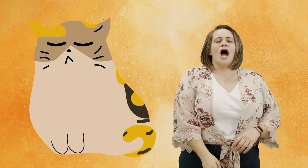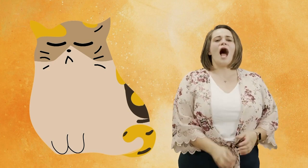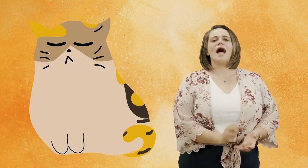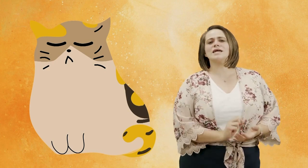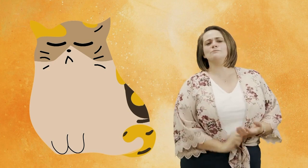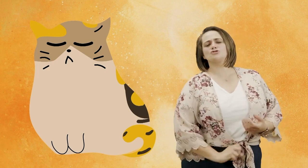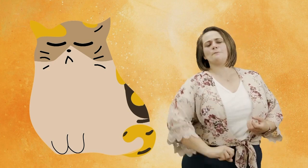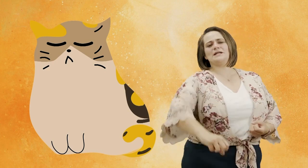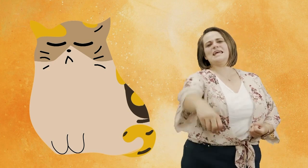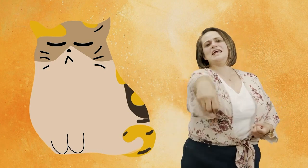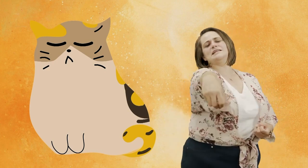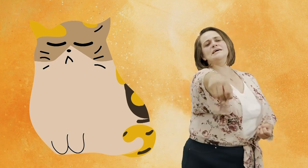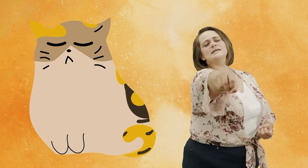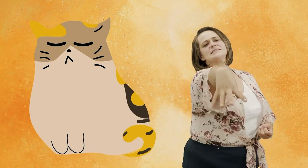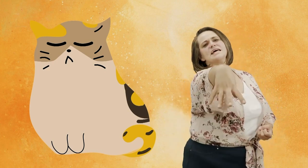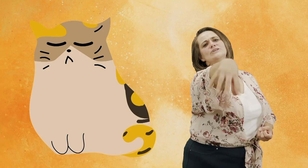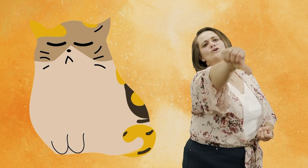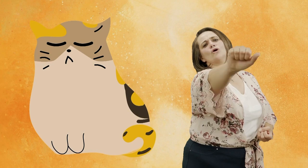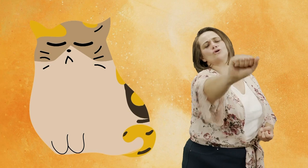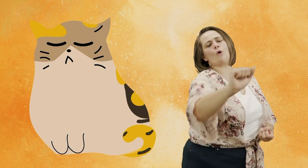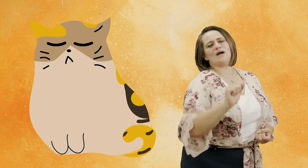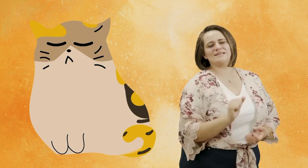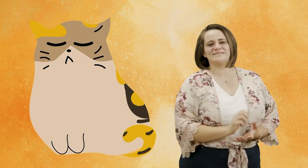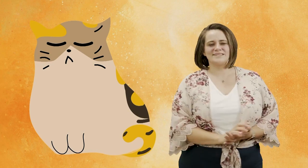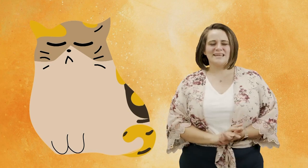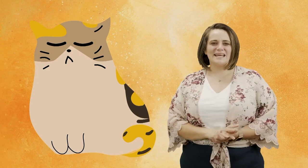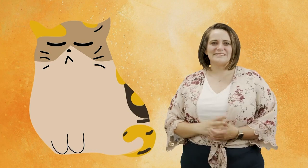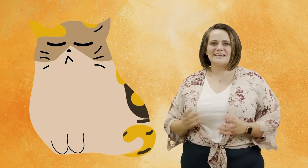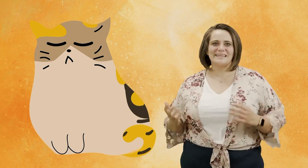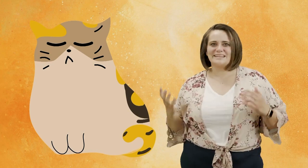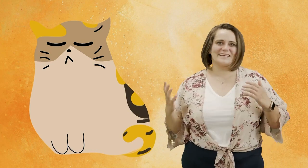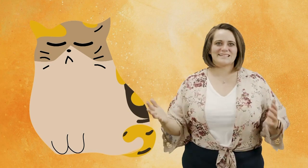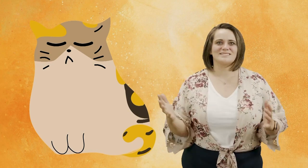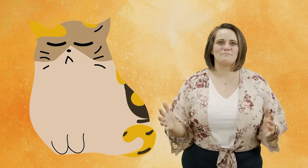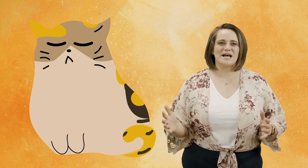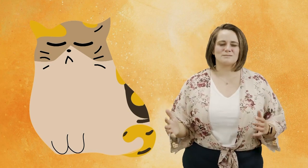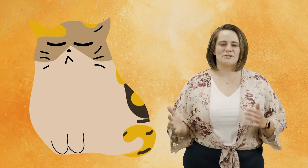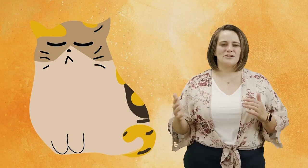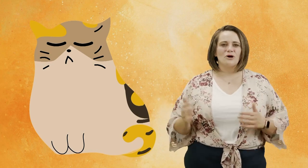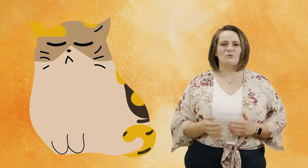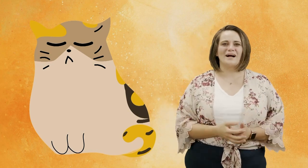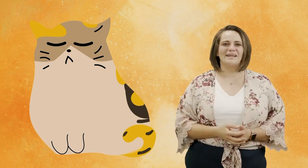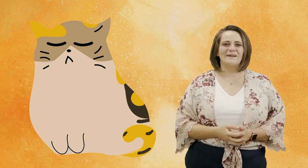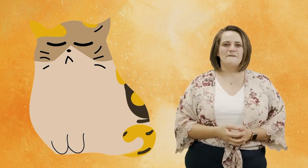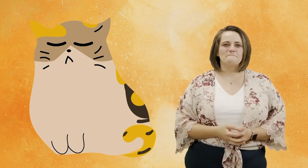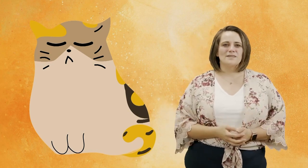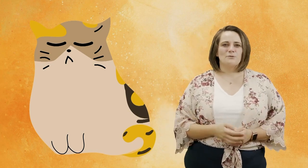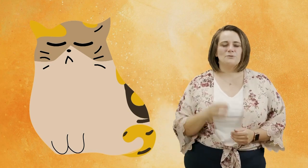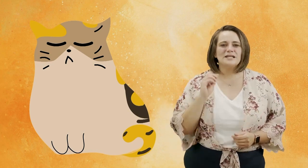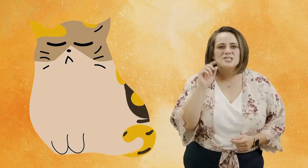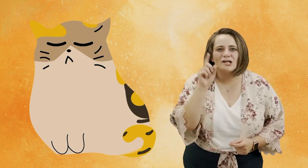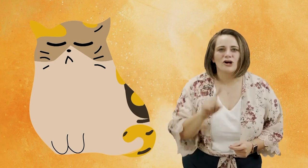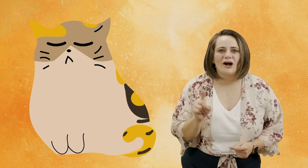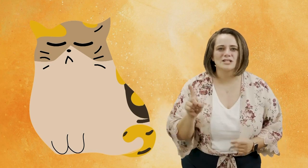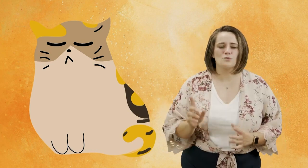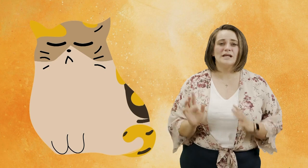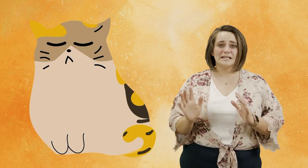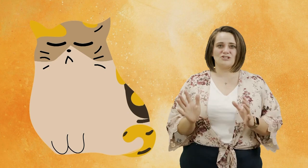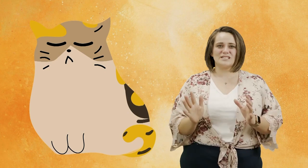i am dropping in 10 gold coins and thinking that that's the best but you know what when we check our hearts we can